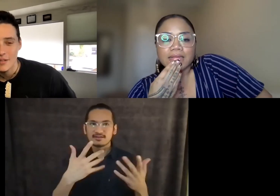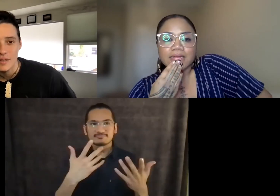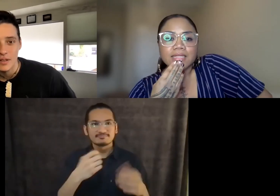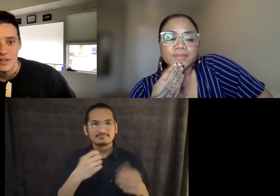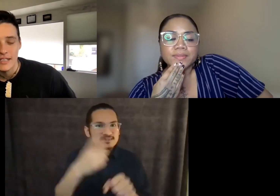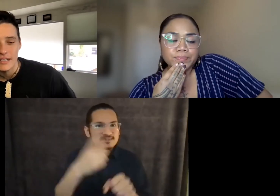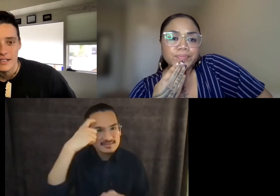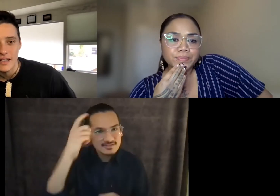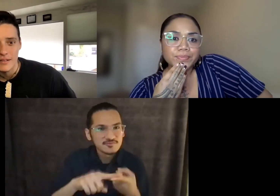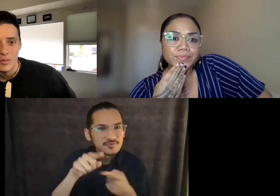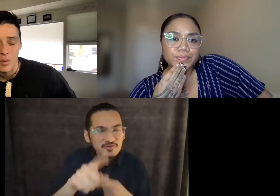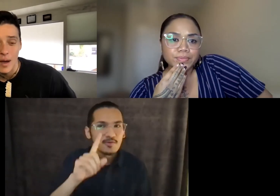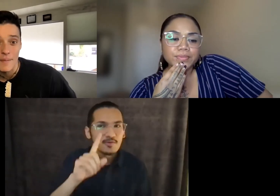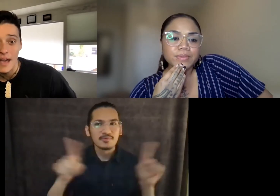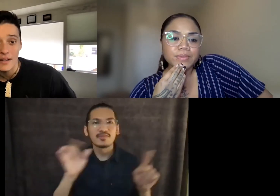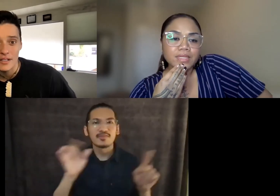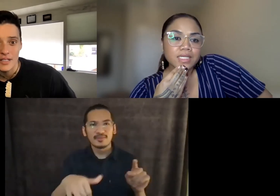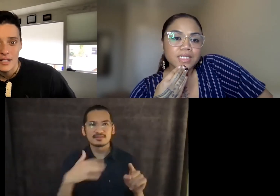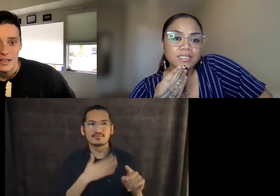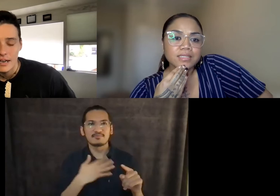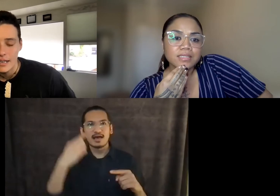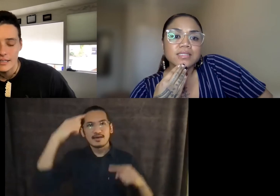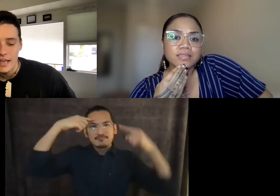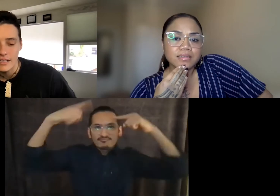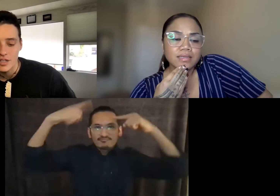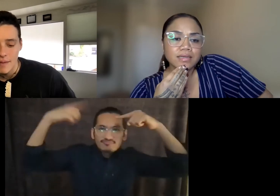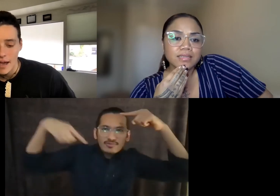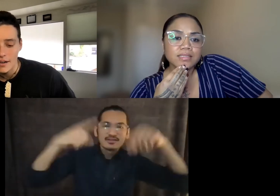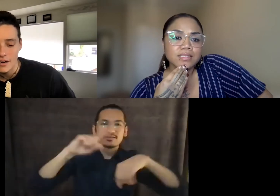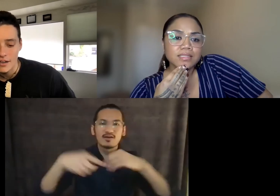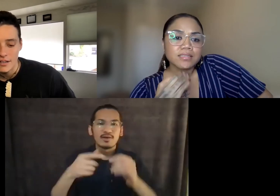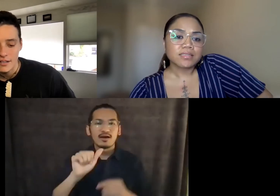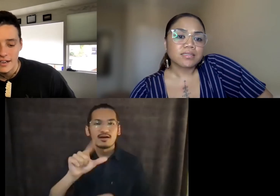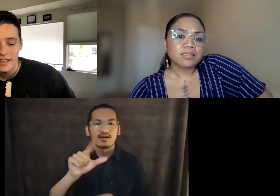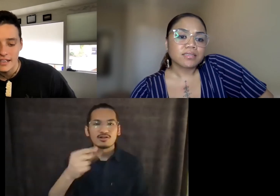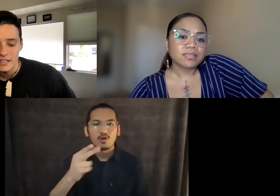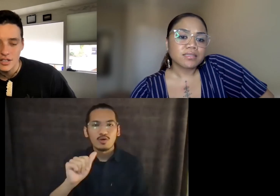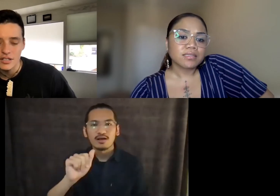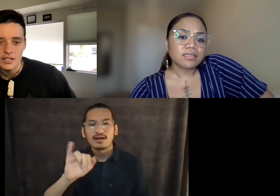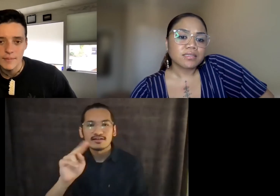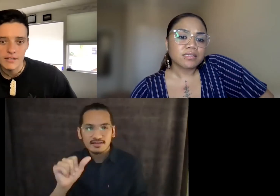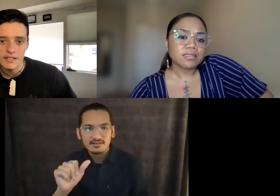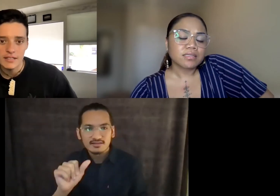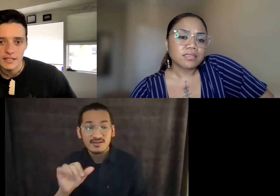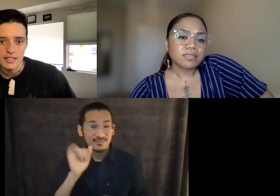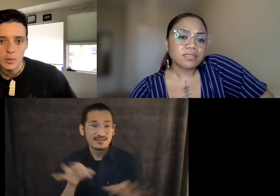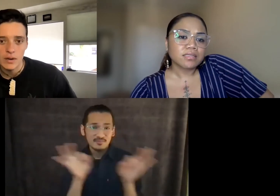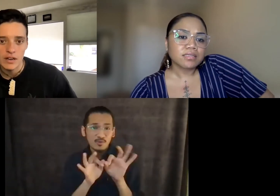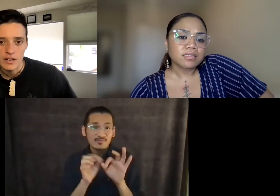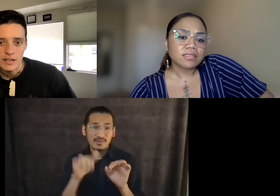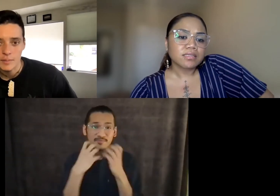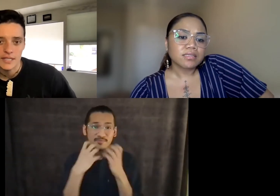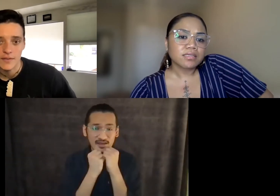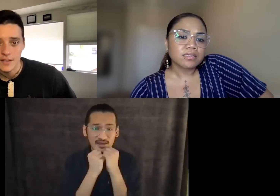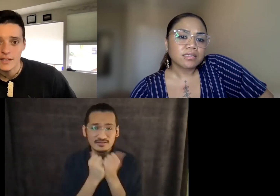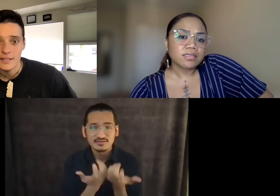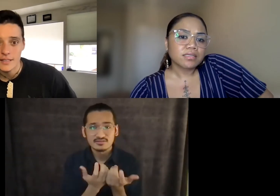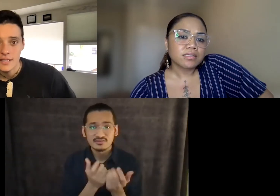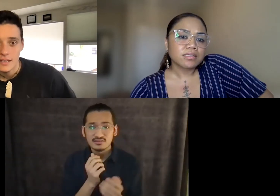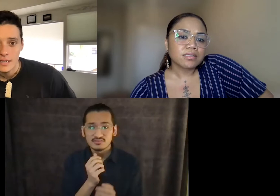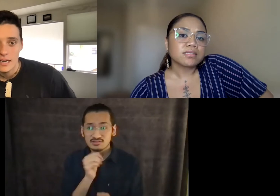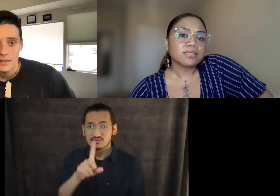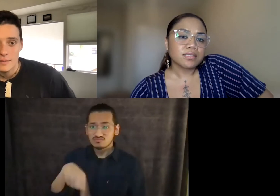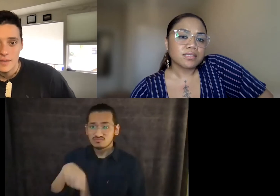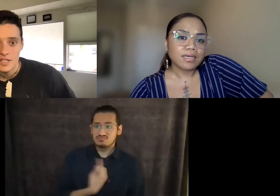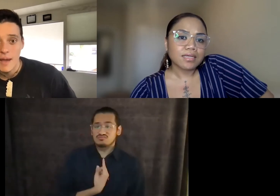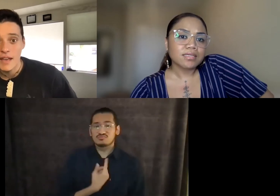In terms of a little high none and why it matters. And it, it should matter again, like it shouldn't just matter to us queer Pacific kids.